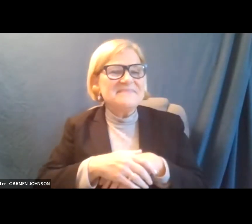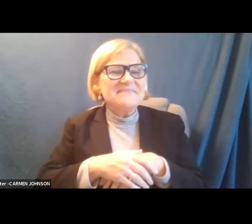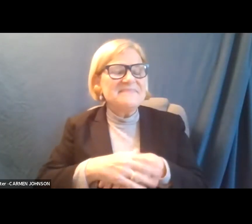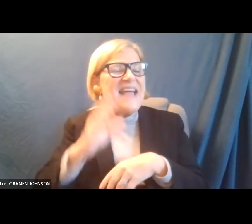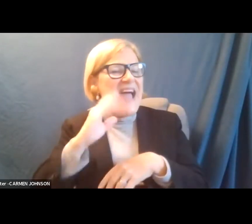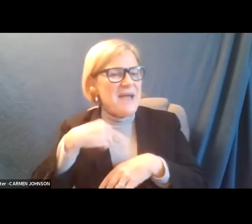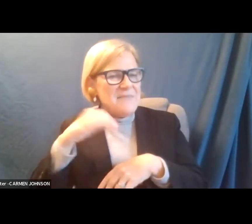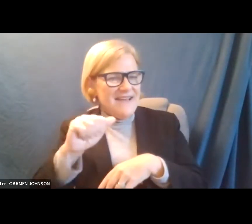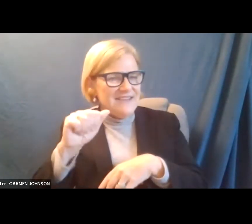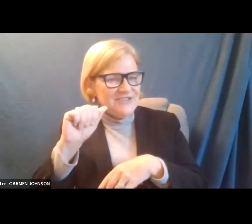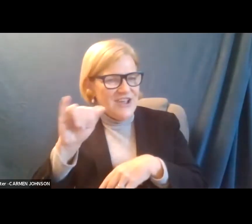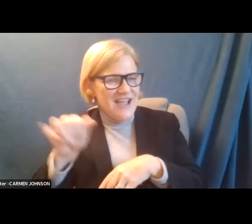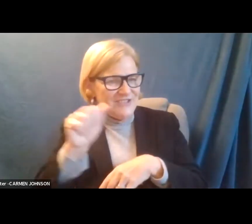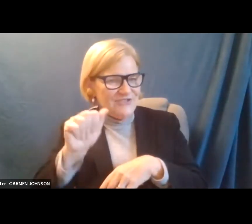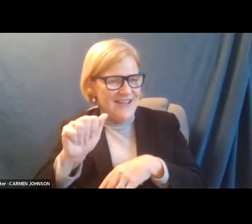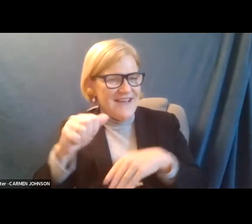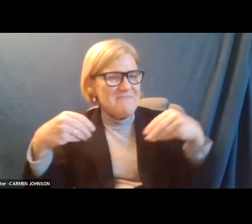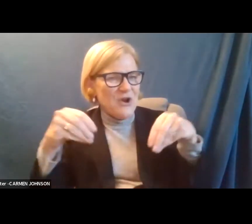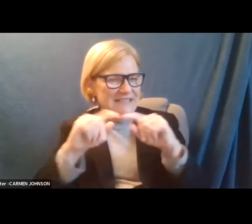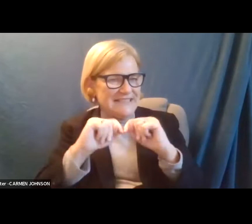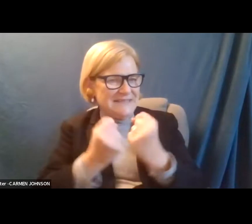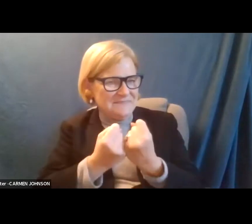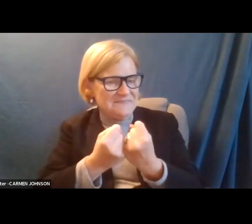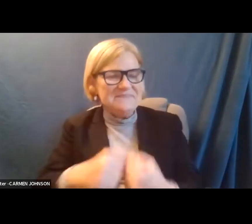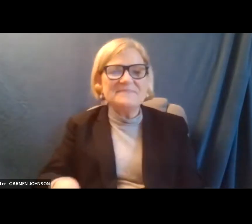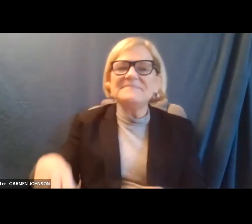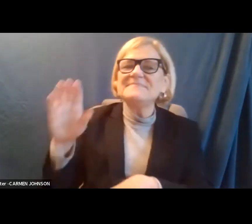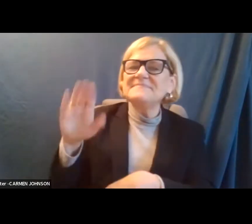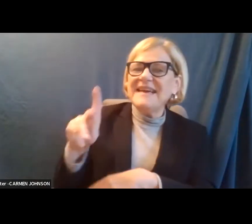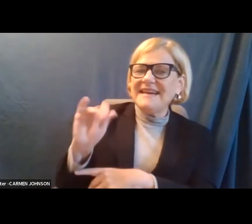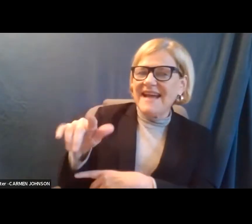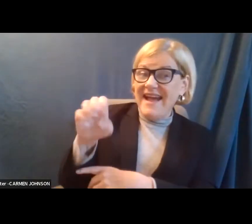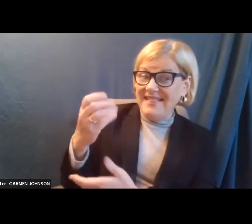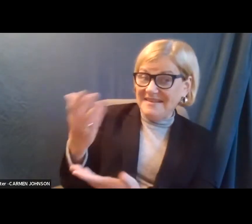Hi, I'm Aja, marketing team. And Kyle.